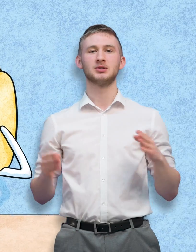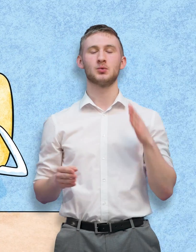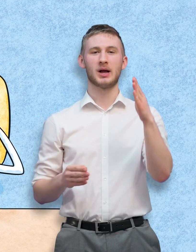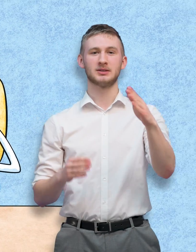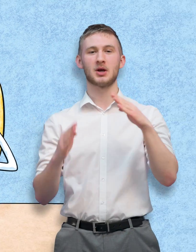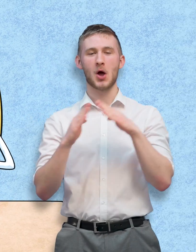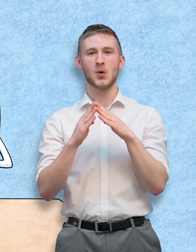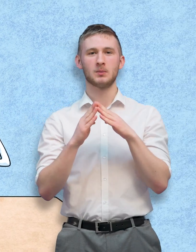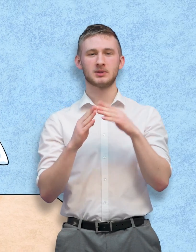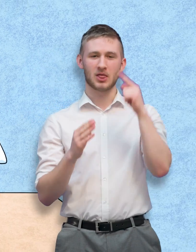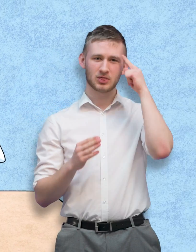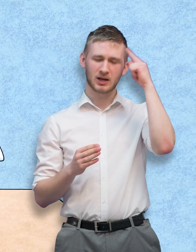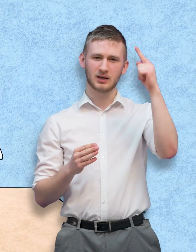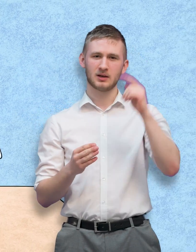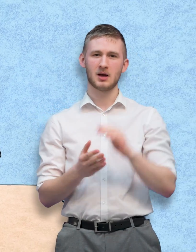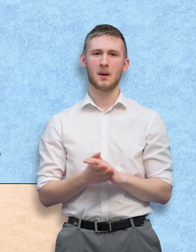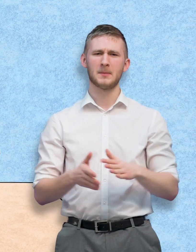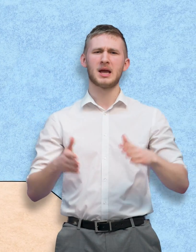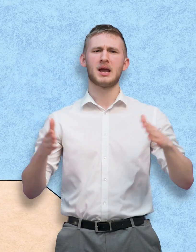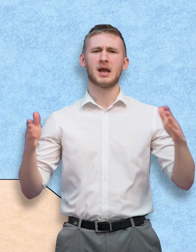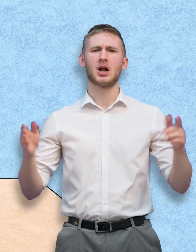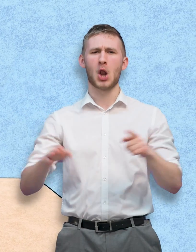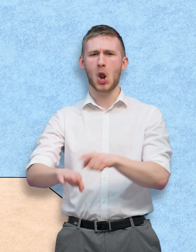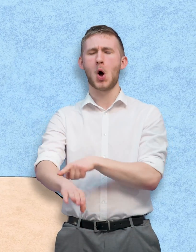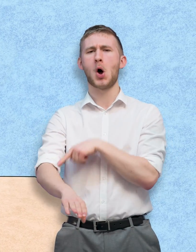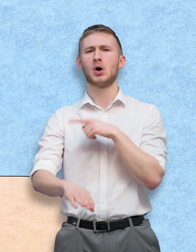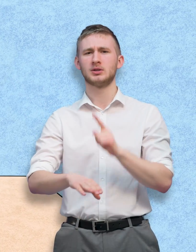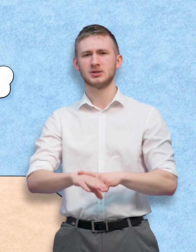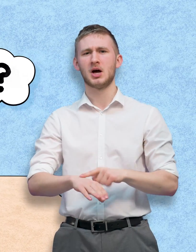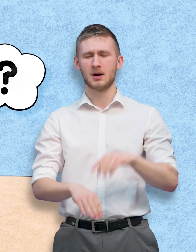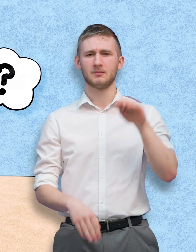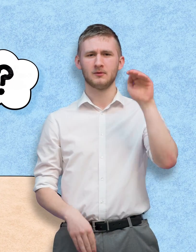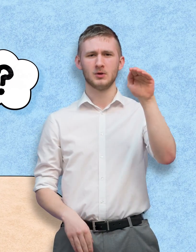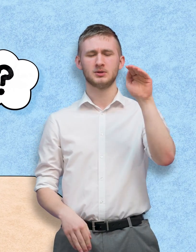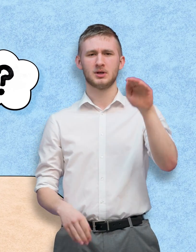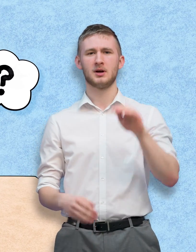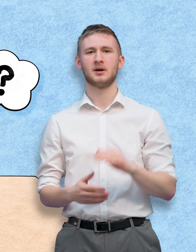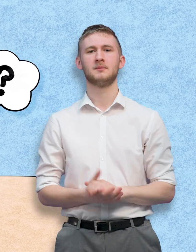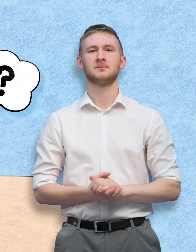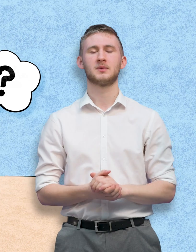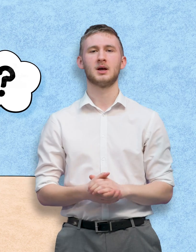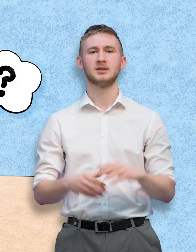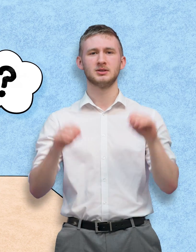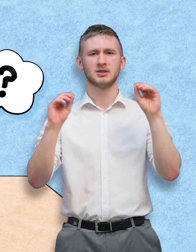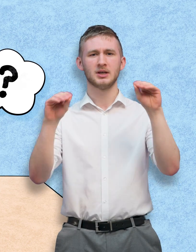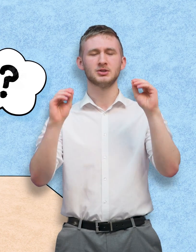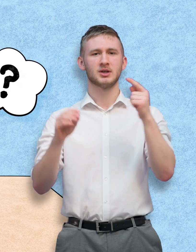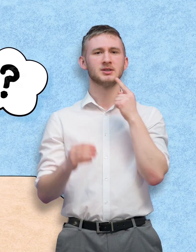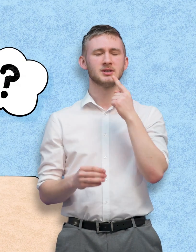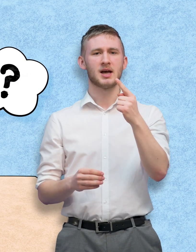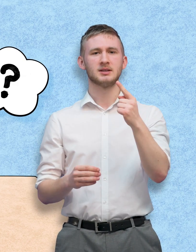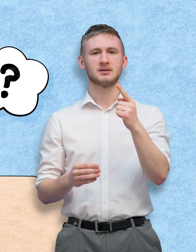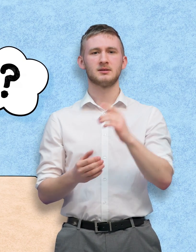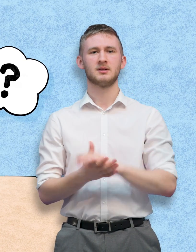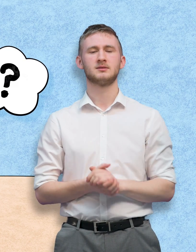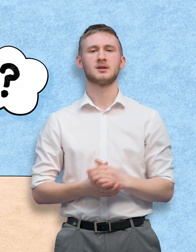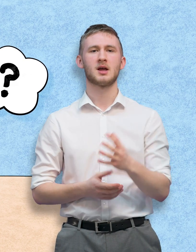Harry and Amy went home to think But being big seemed a long time away Miss Roberts had told them they had to choose